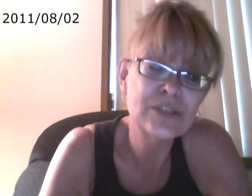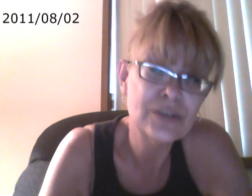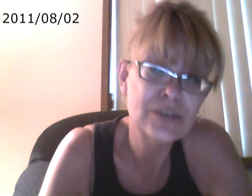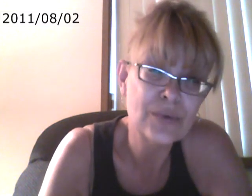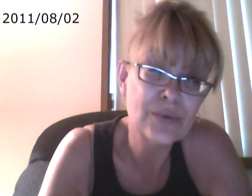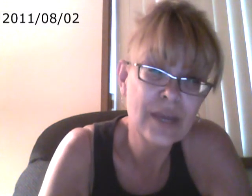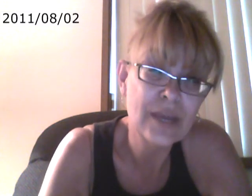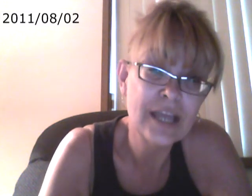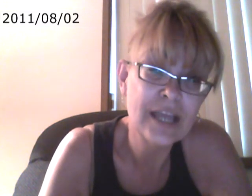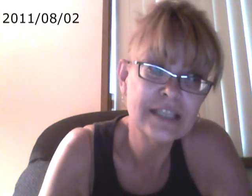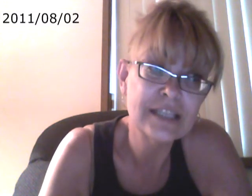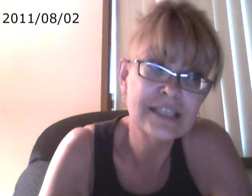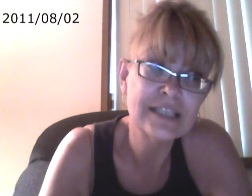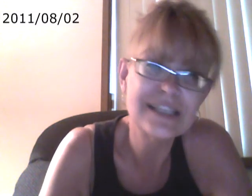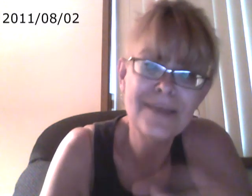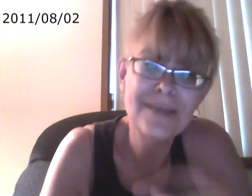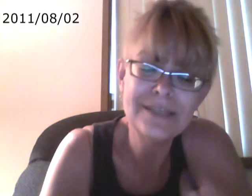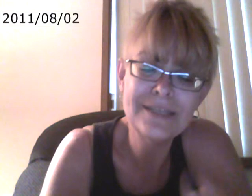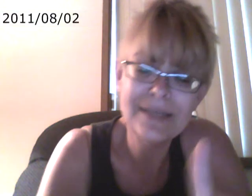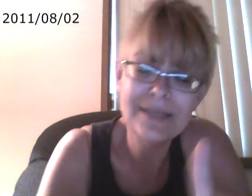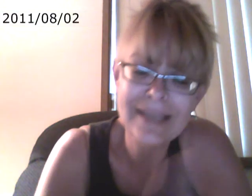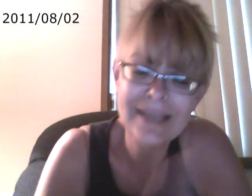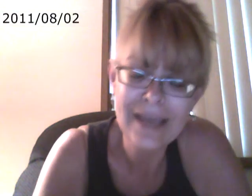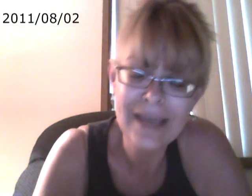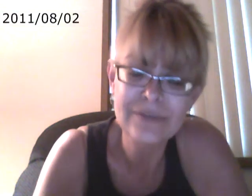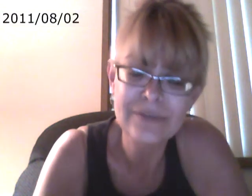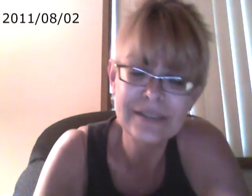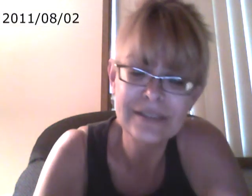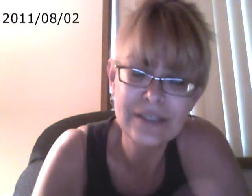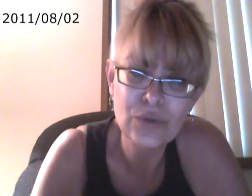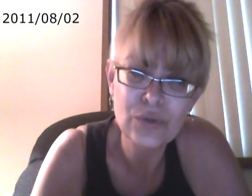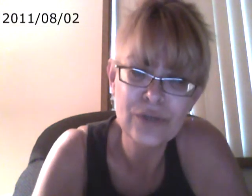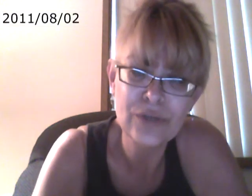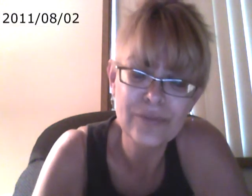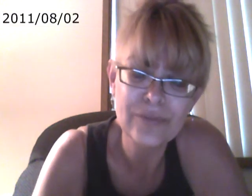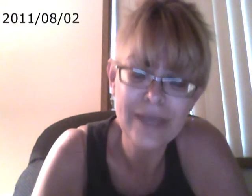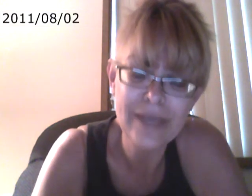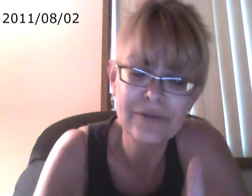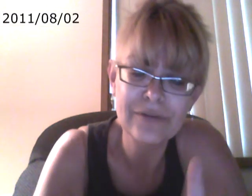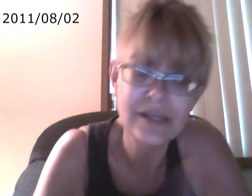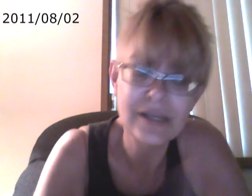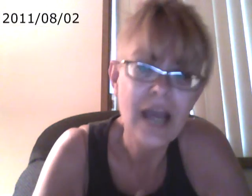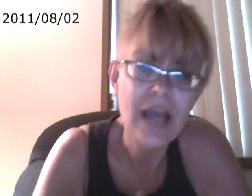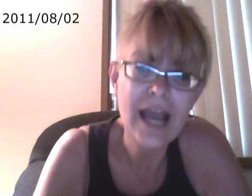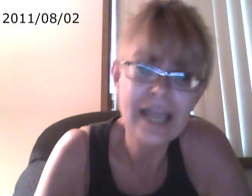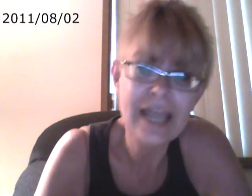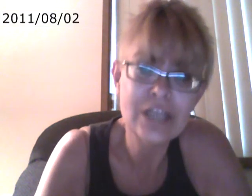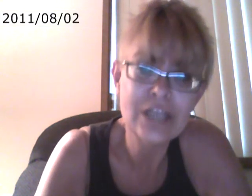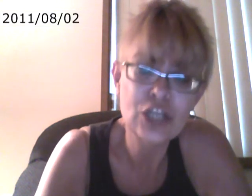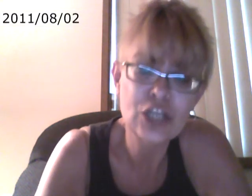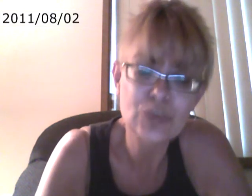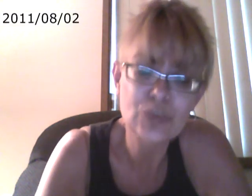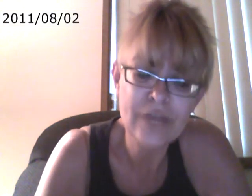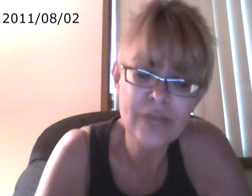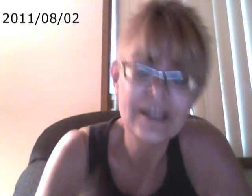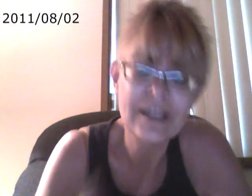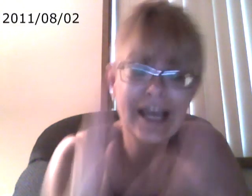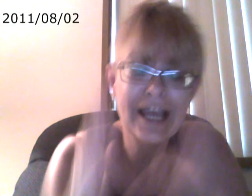do. And it's not me to be the accountant, the lawyer, the banker, that I cannot do everything. I can